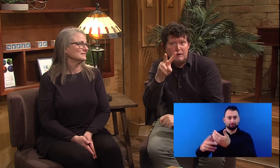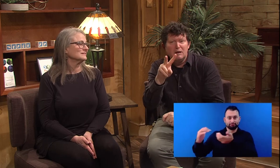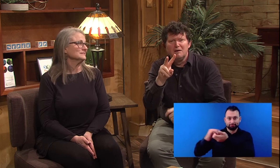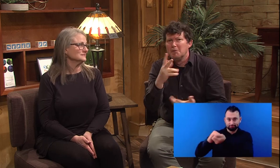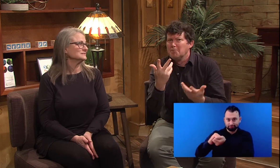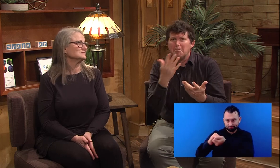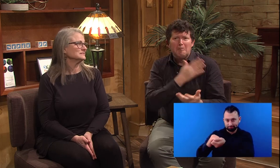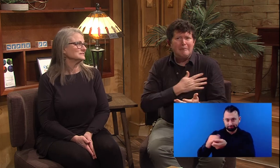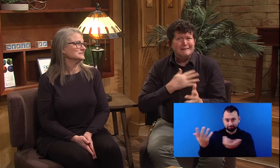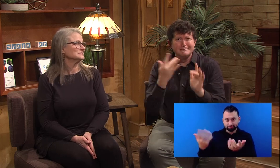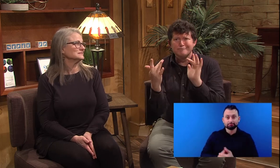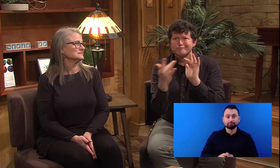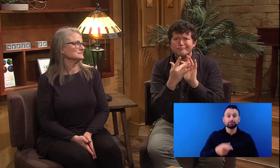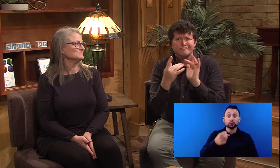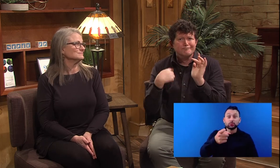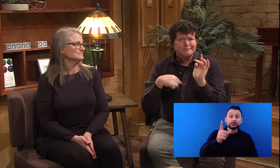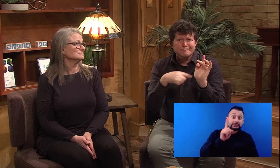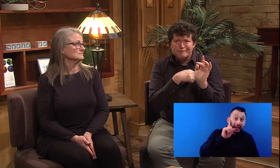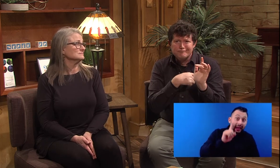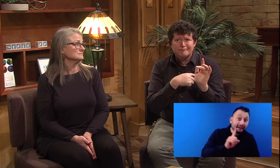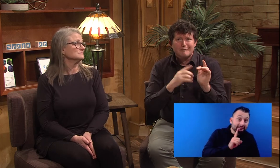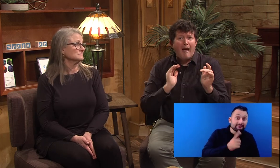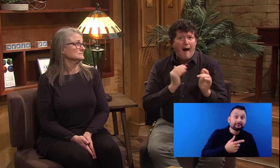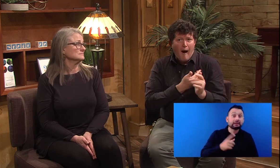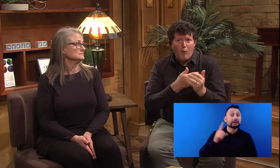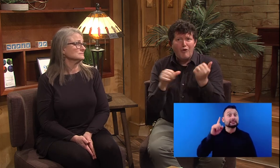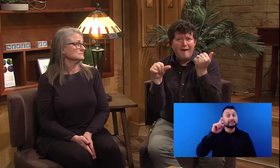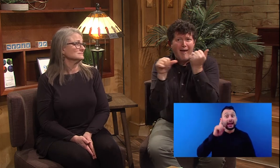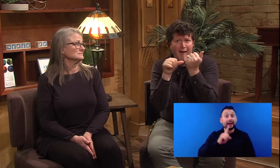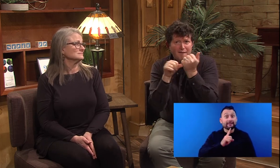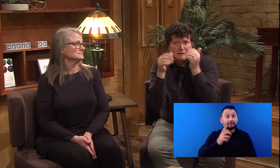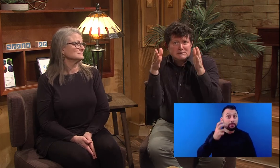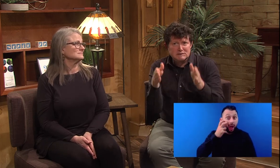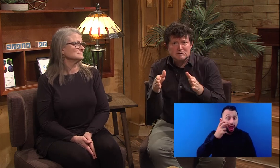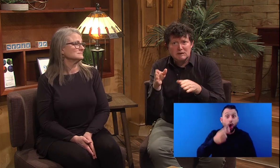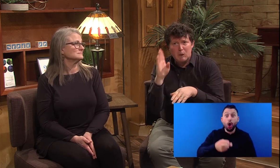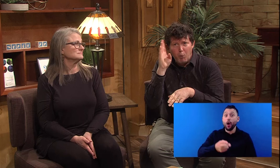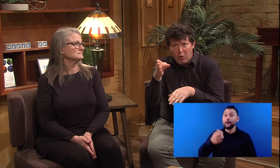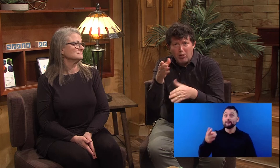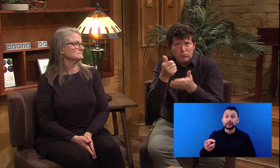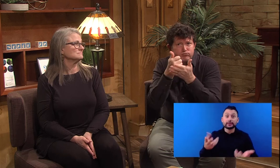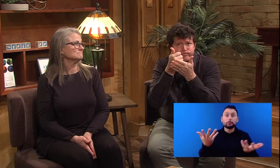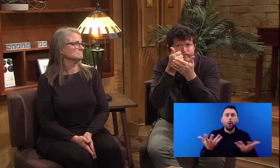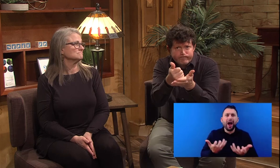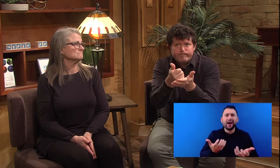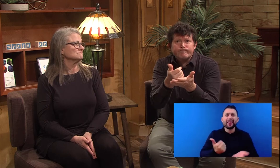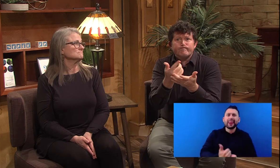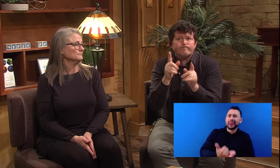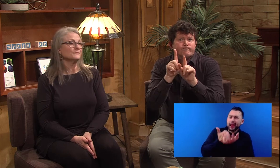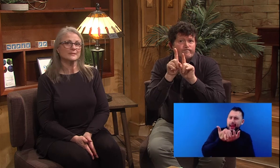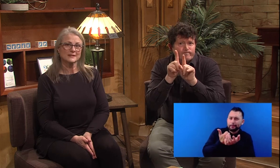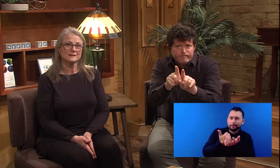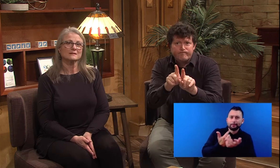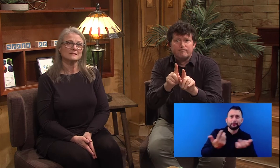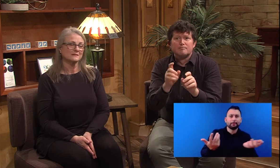you need help managing your, uh, HIV diagnosis, please contact us. And through our advocacy